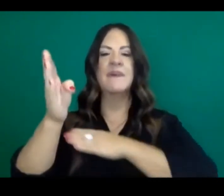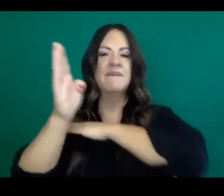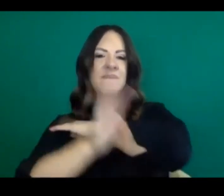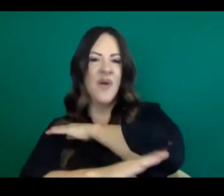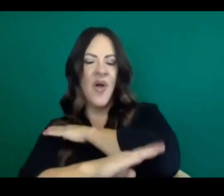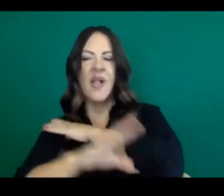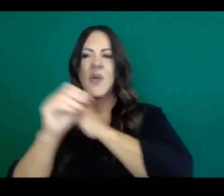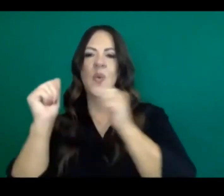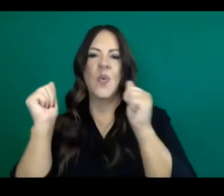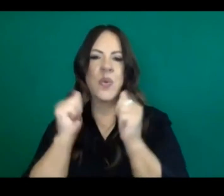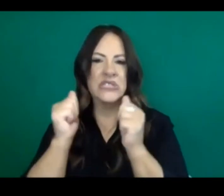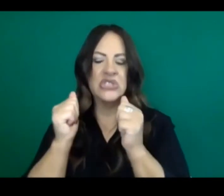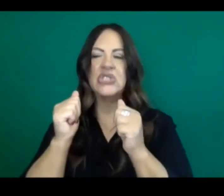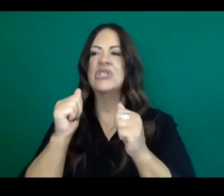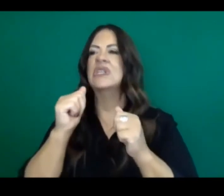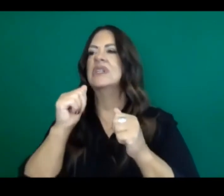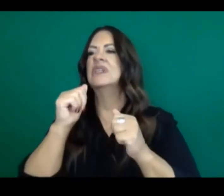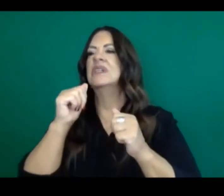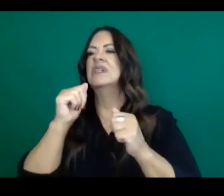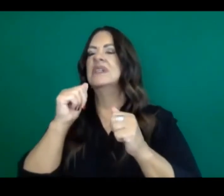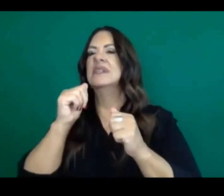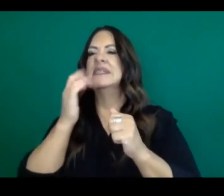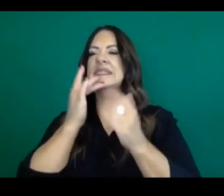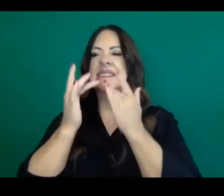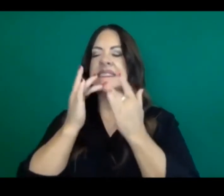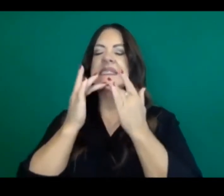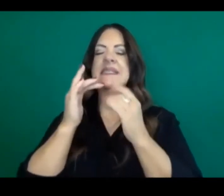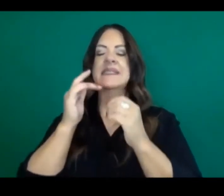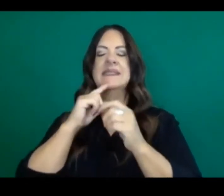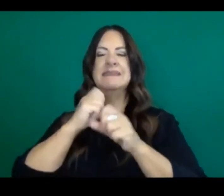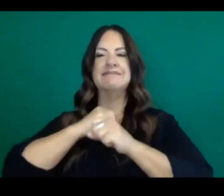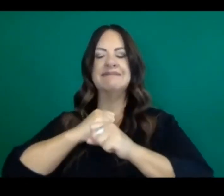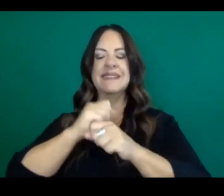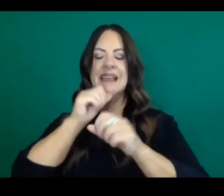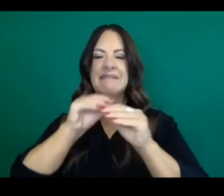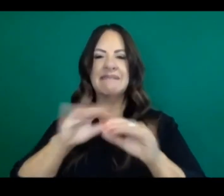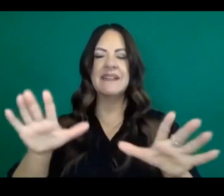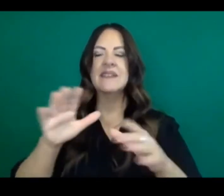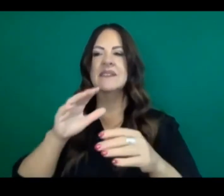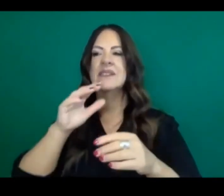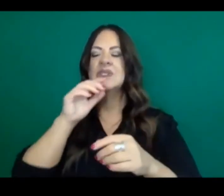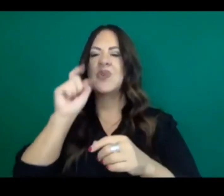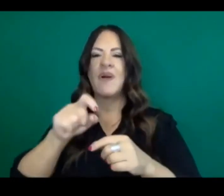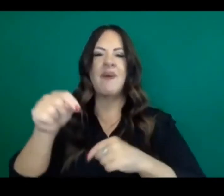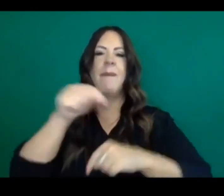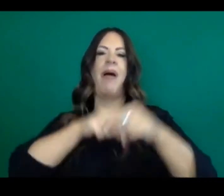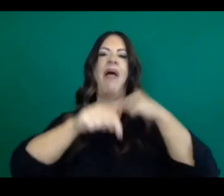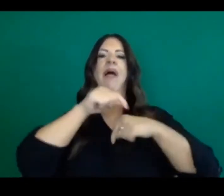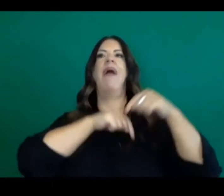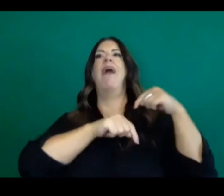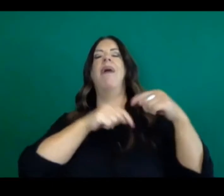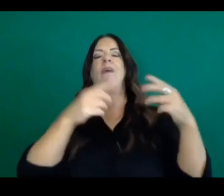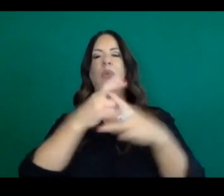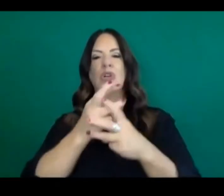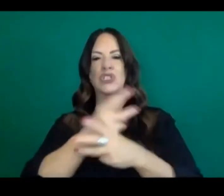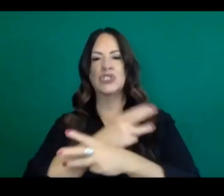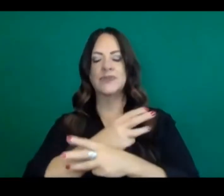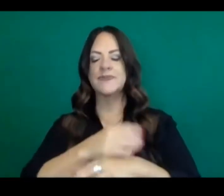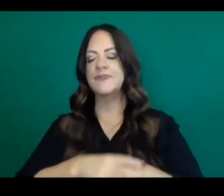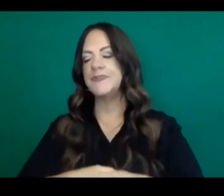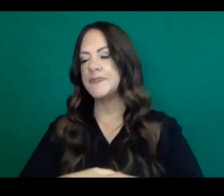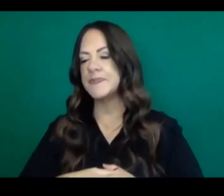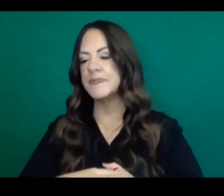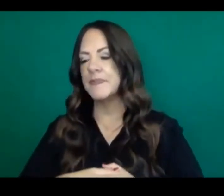and avoid moving back. Speaking of moving back, we also laid out clear guidelines for how a county